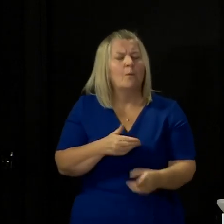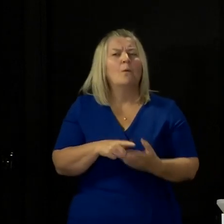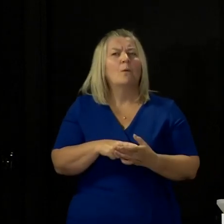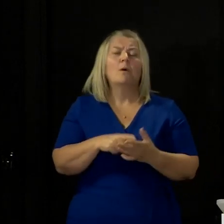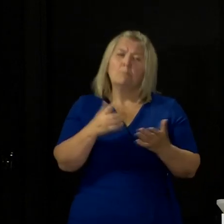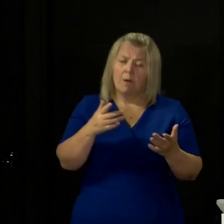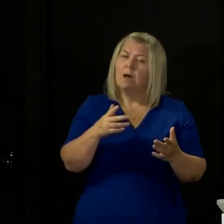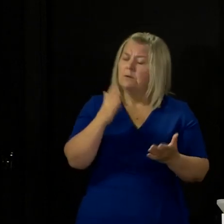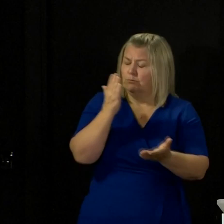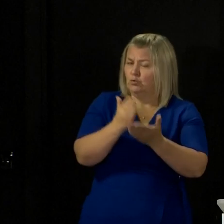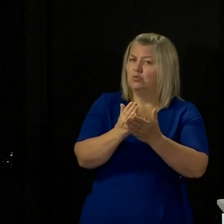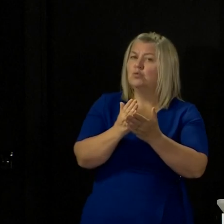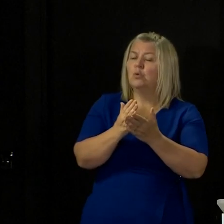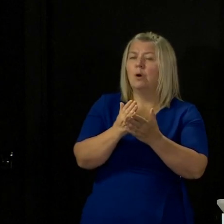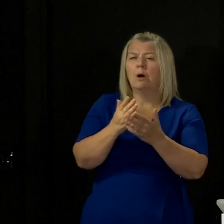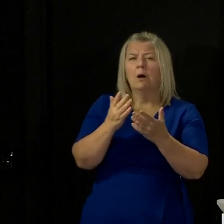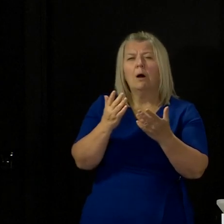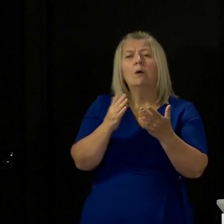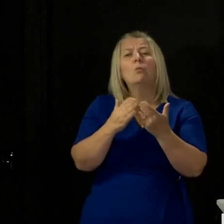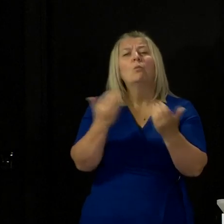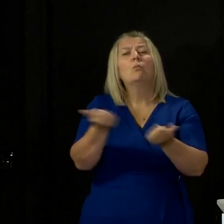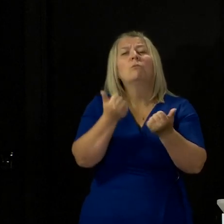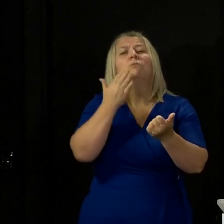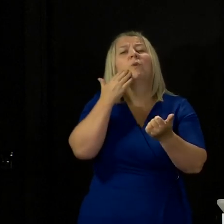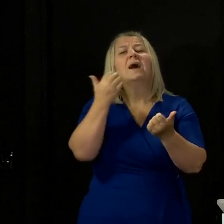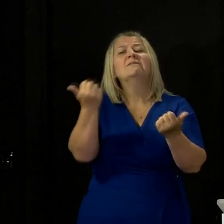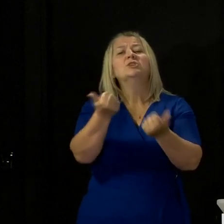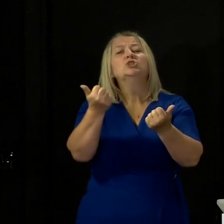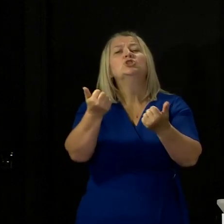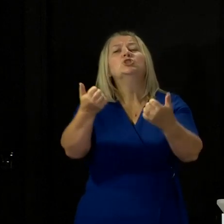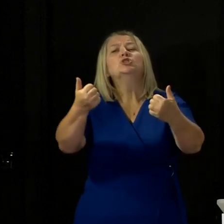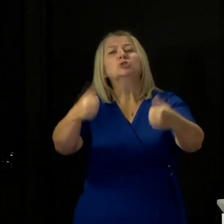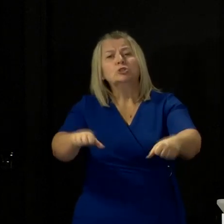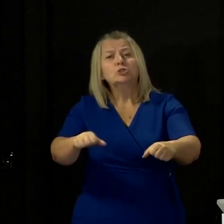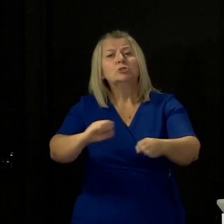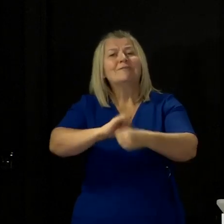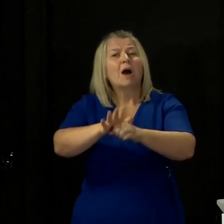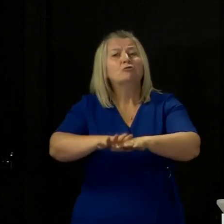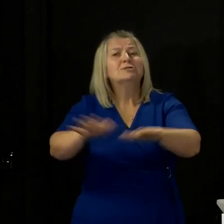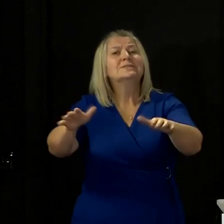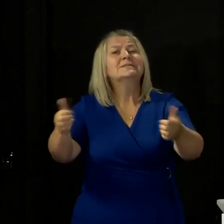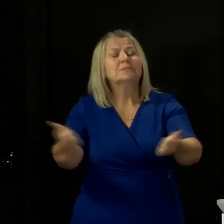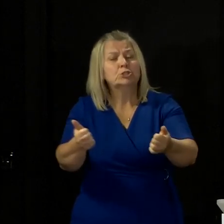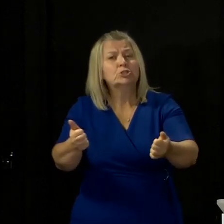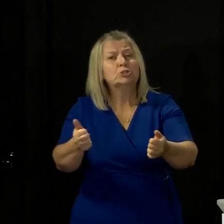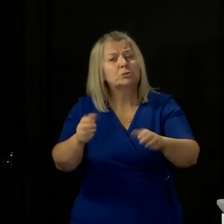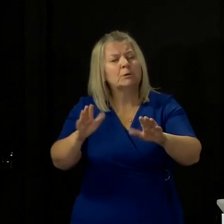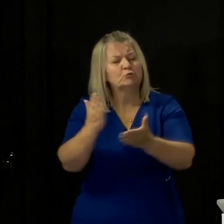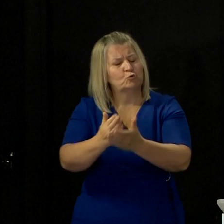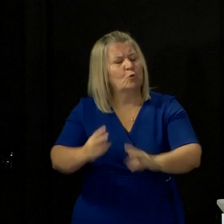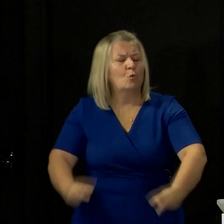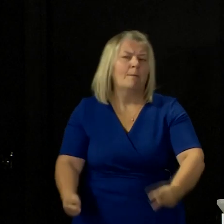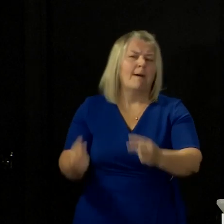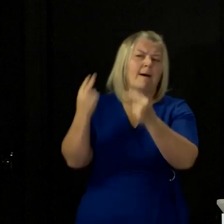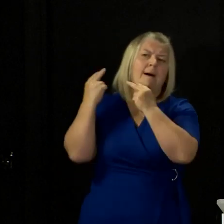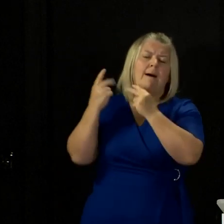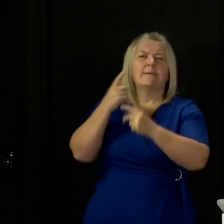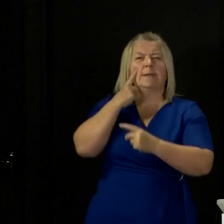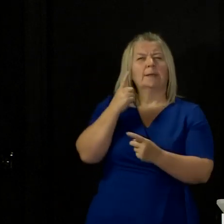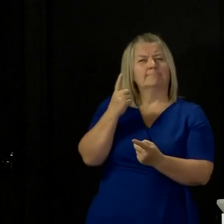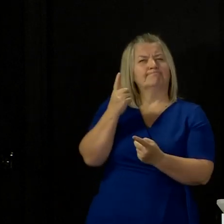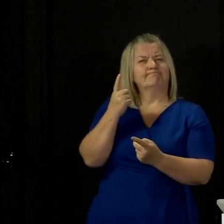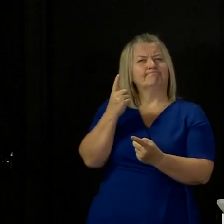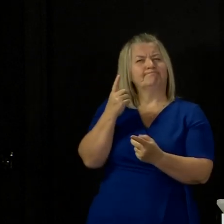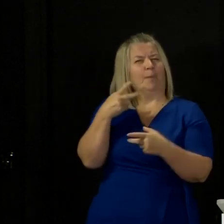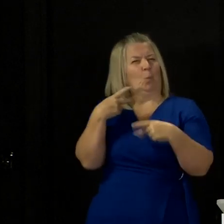past and whether these things are right for the future but there are some big issues involved in that that we have to make sure we think through carefully in the